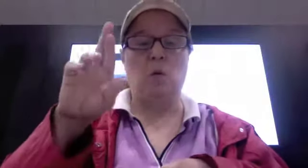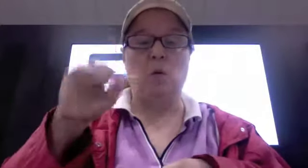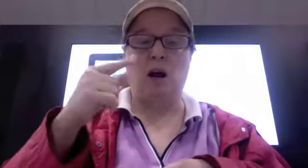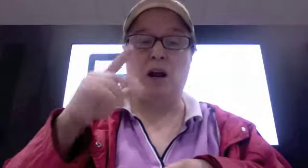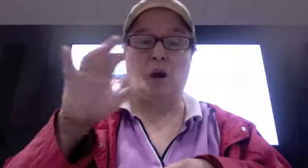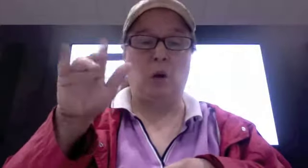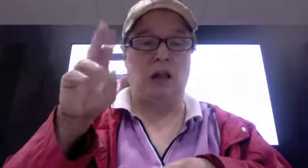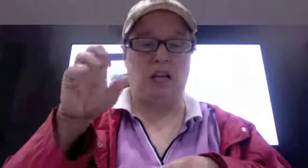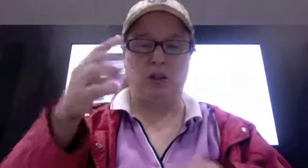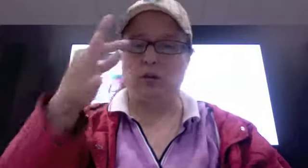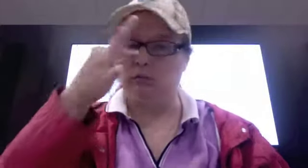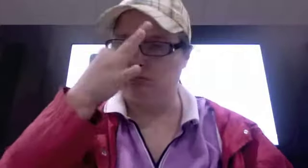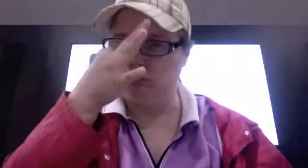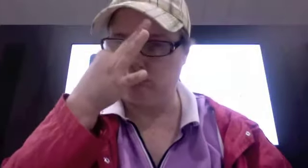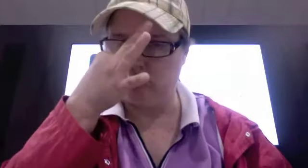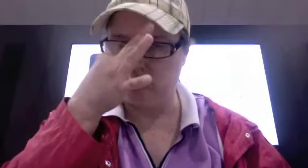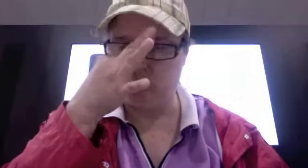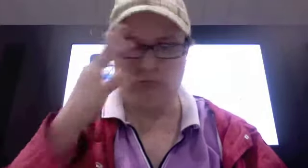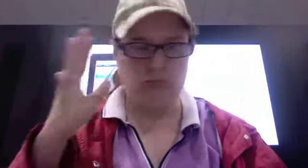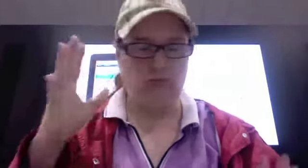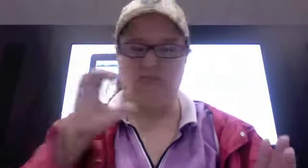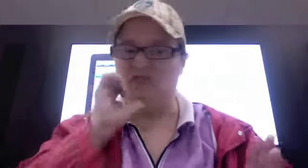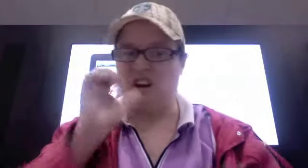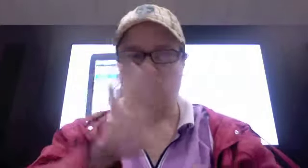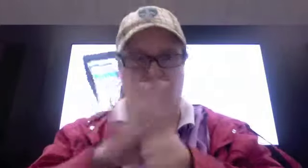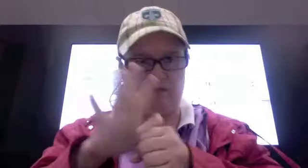It's YouTube. Yeah. Yeah.